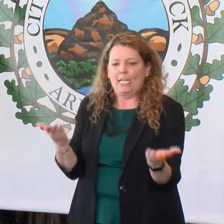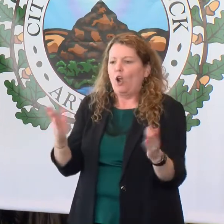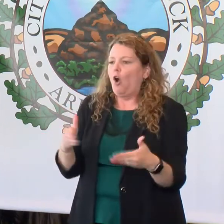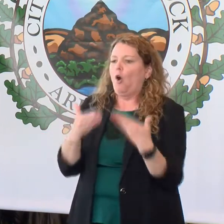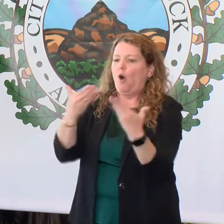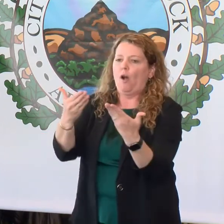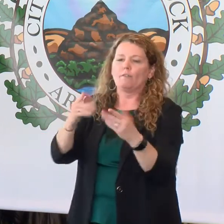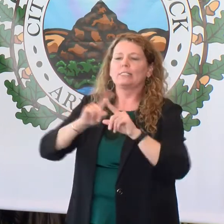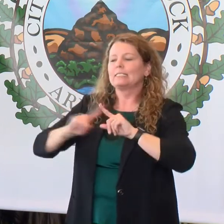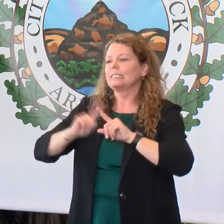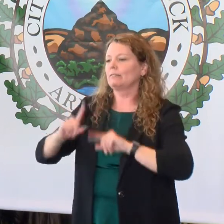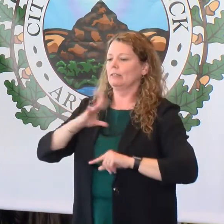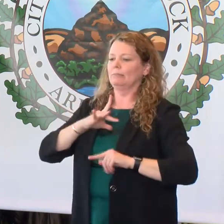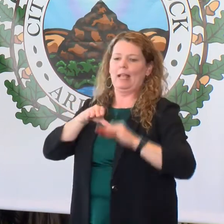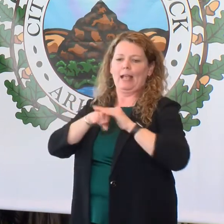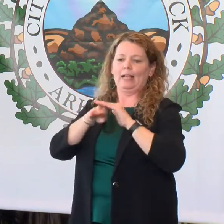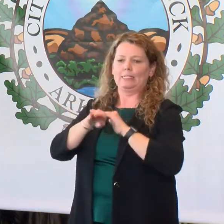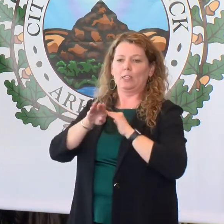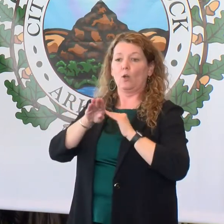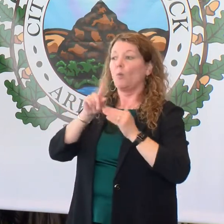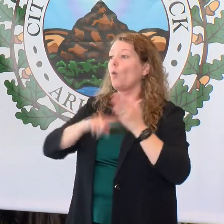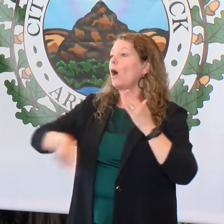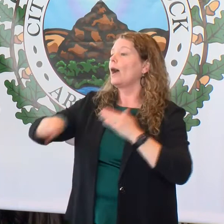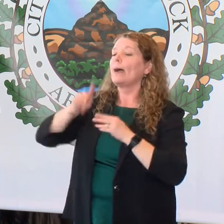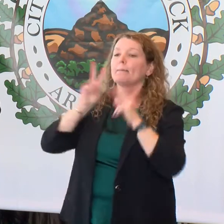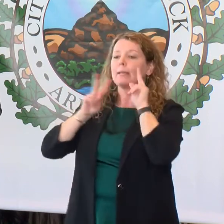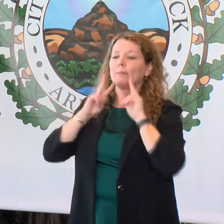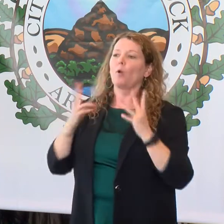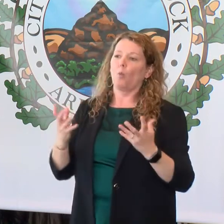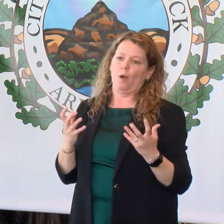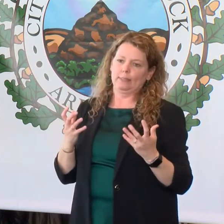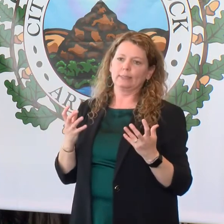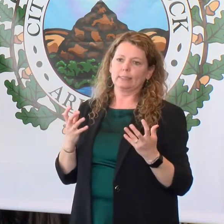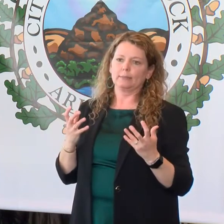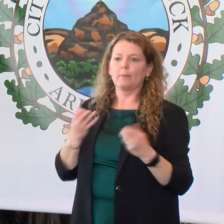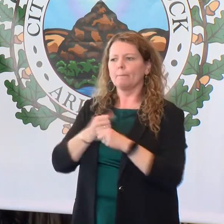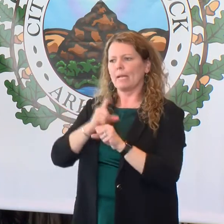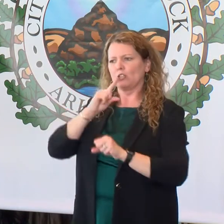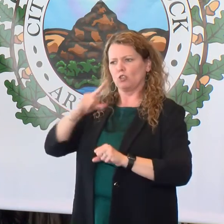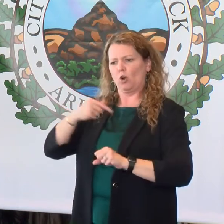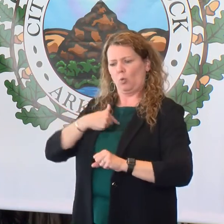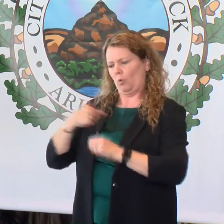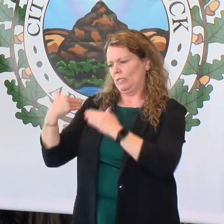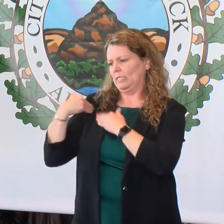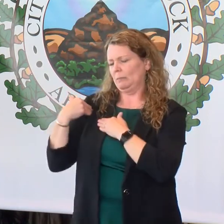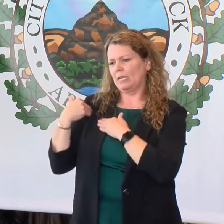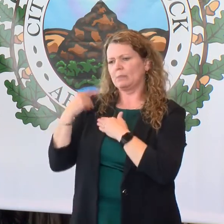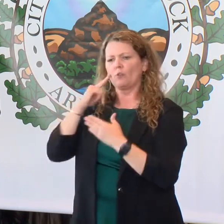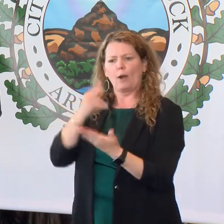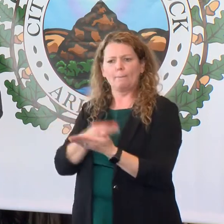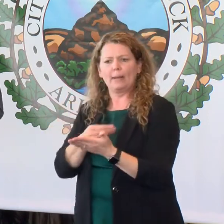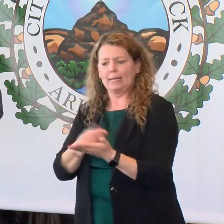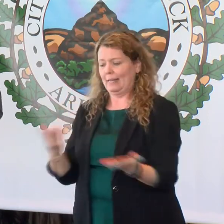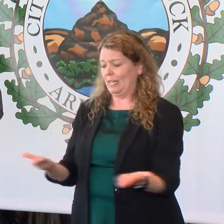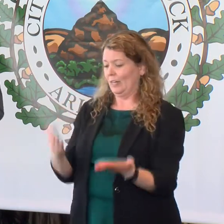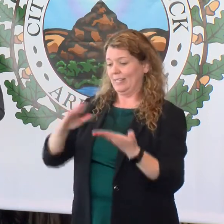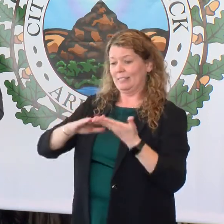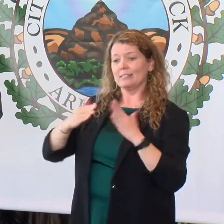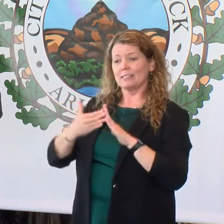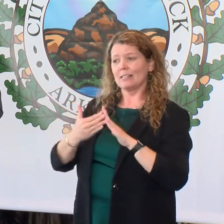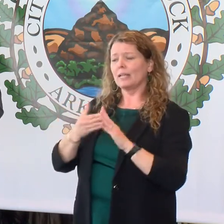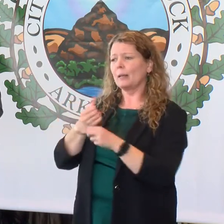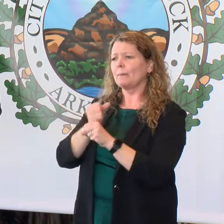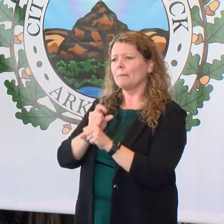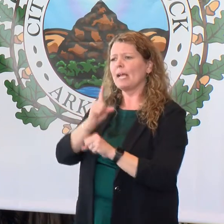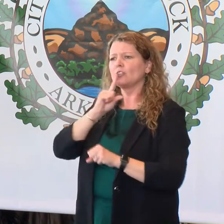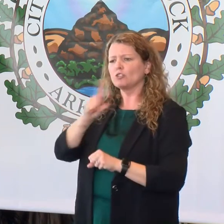residents desire within fiscal stewardship, to ensure that we understand that our city is a city that's